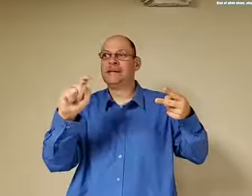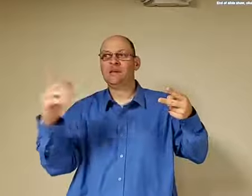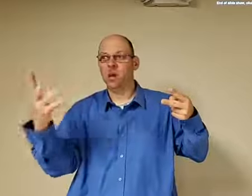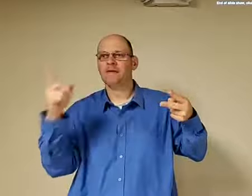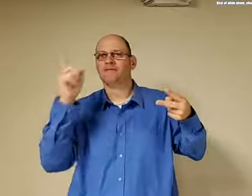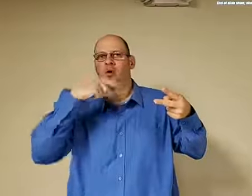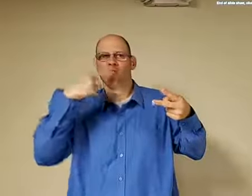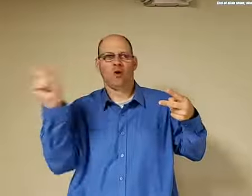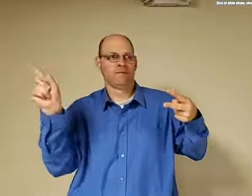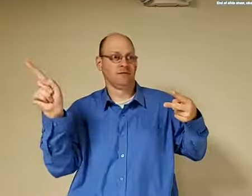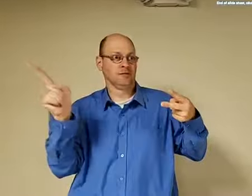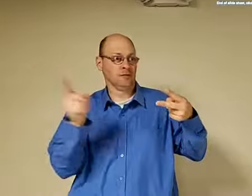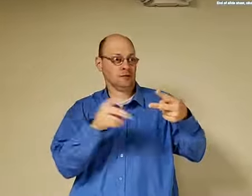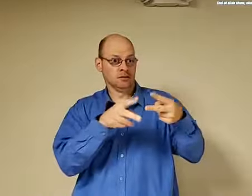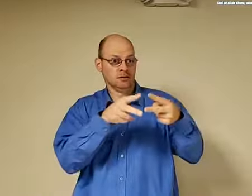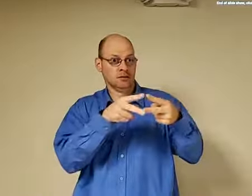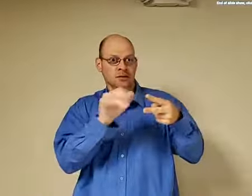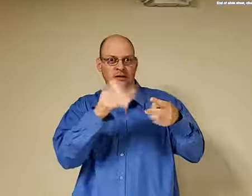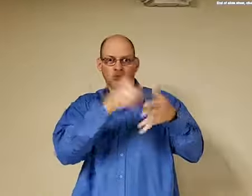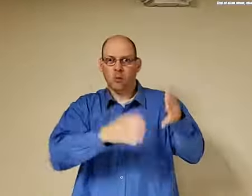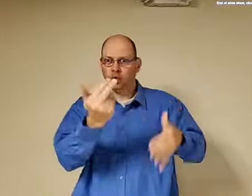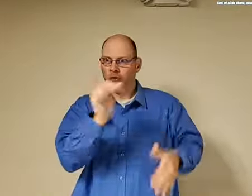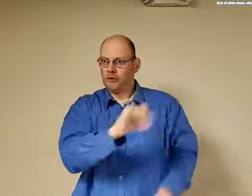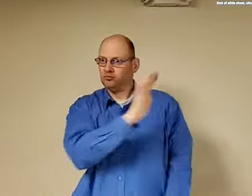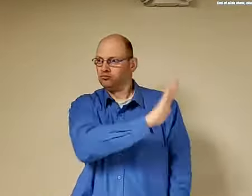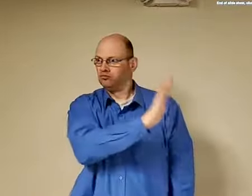the second beast is the false prophet